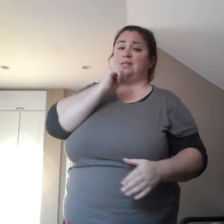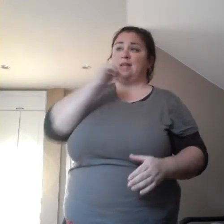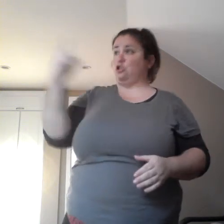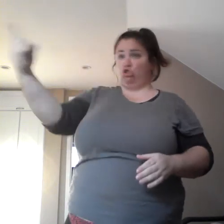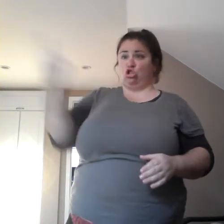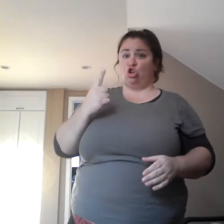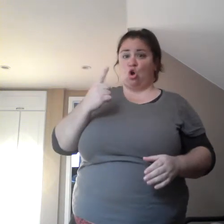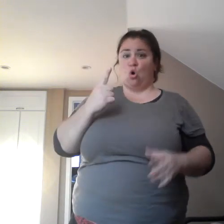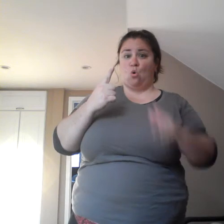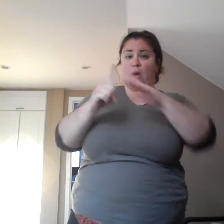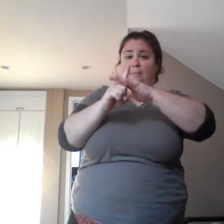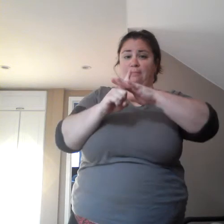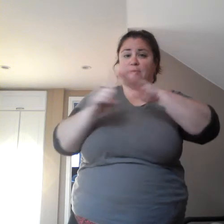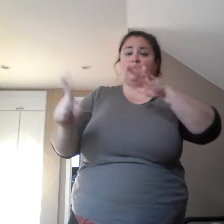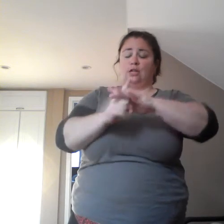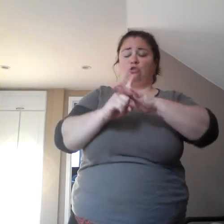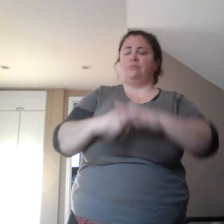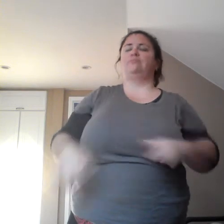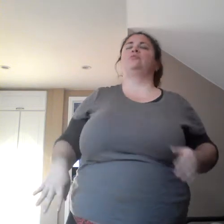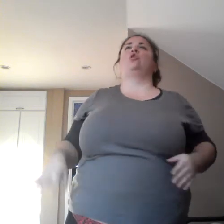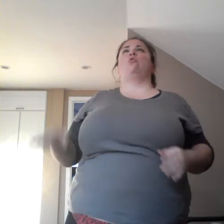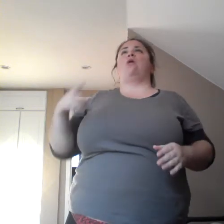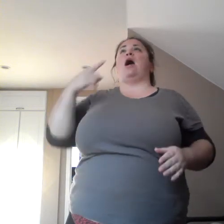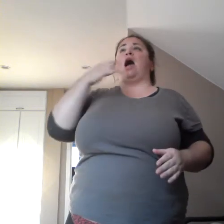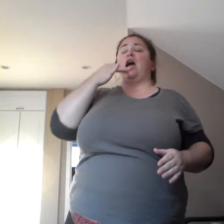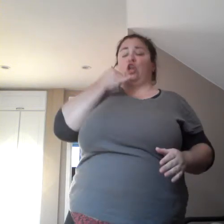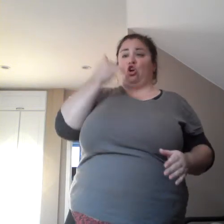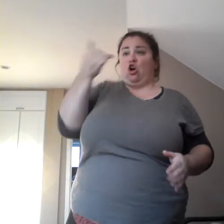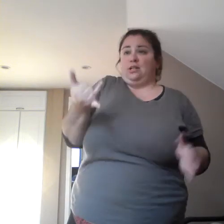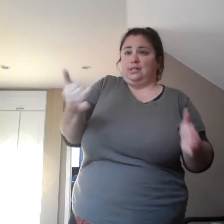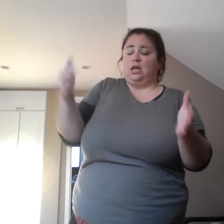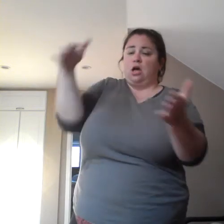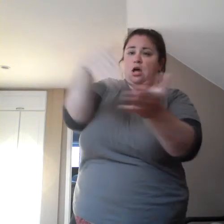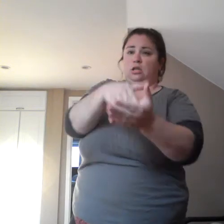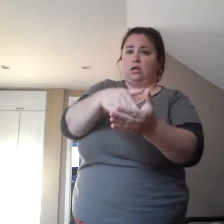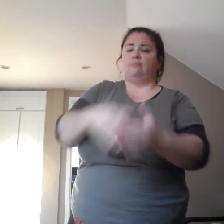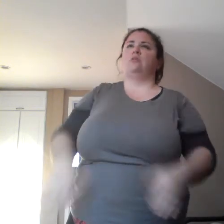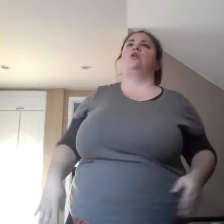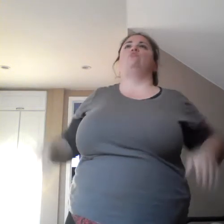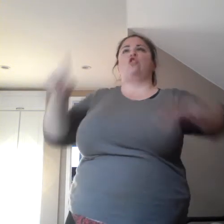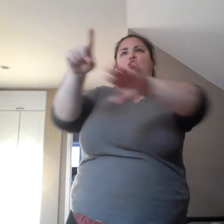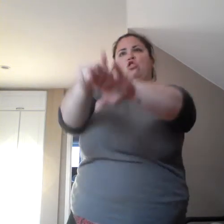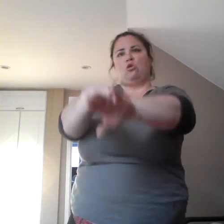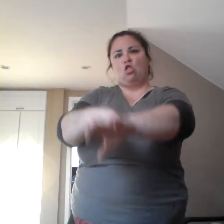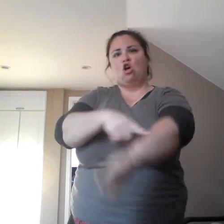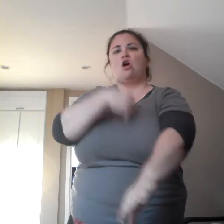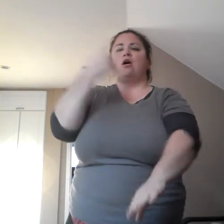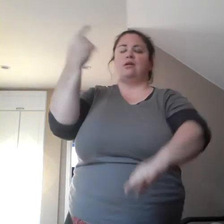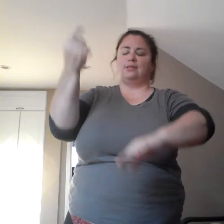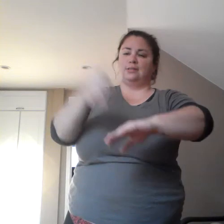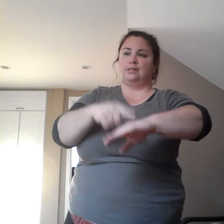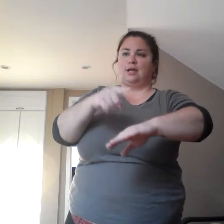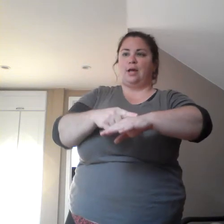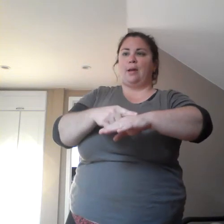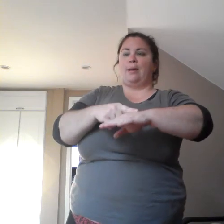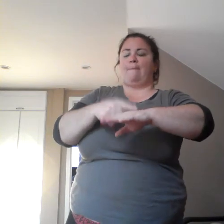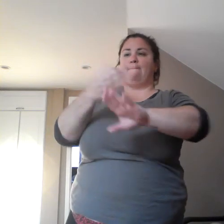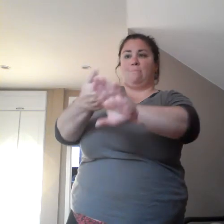Um, and they, um, still took a long time to show up. So the guy finally came back inside and he